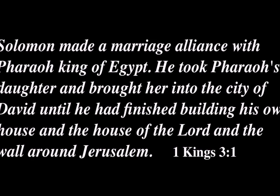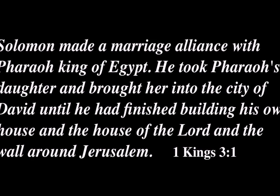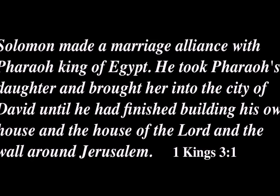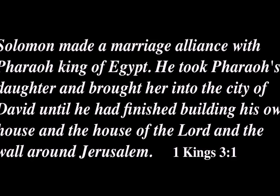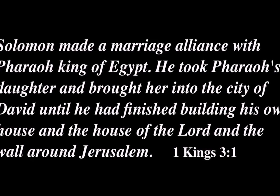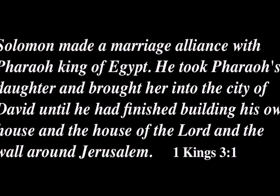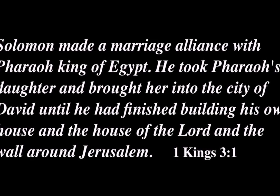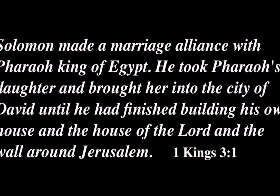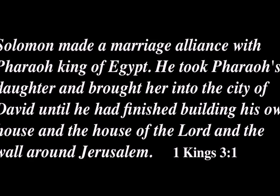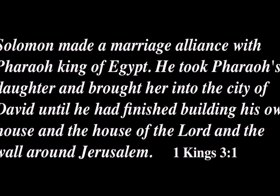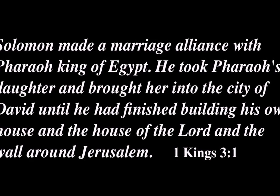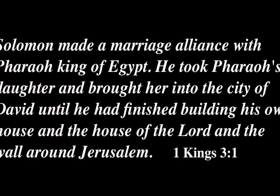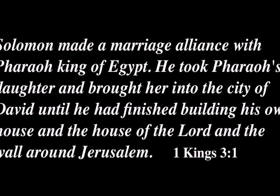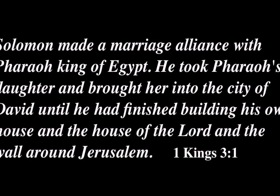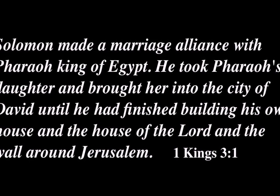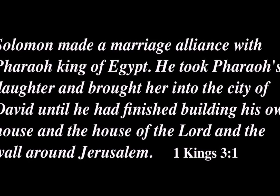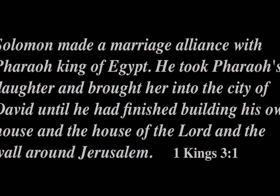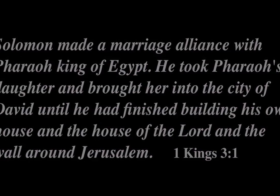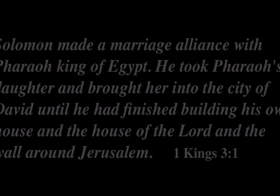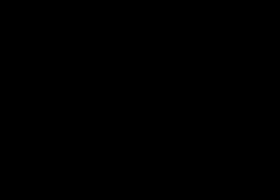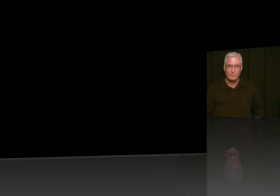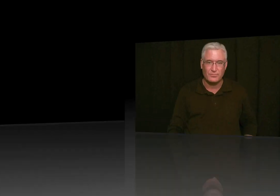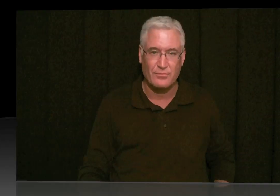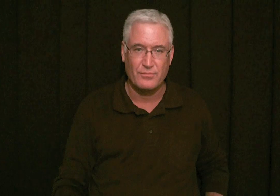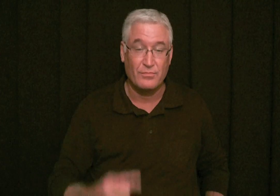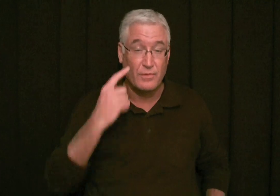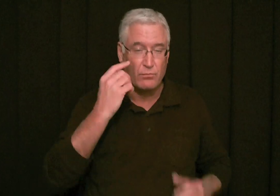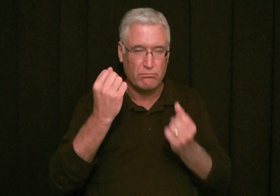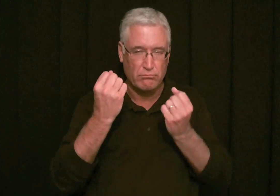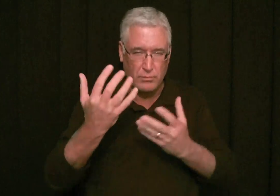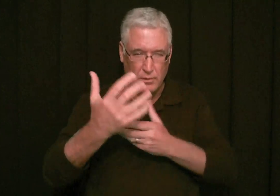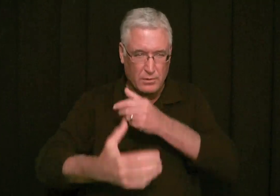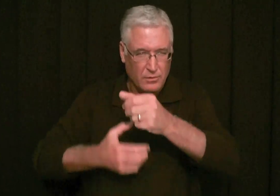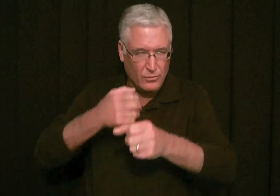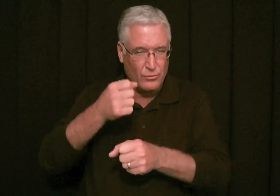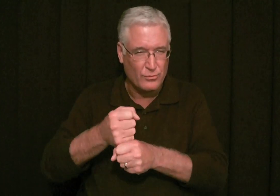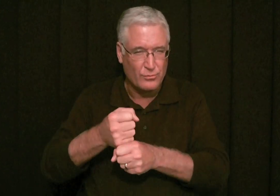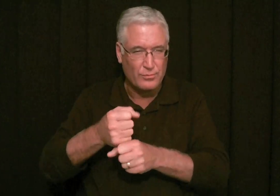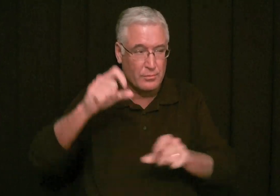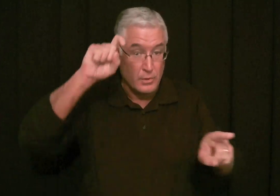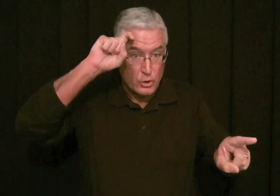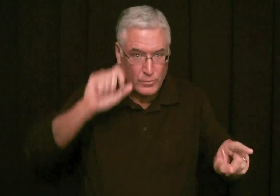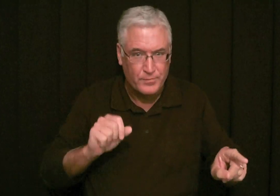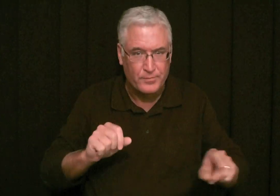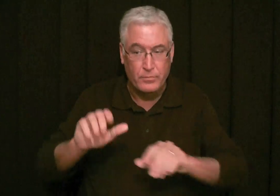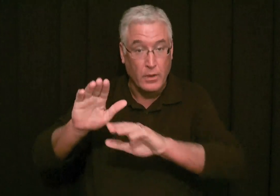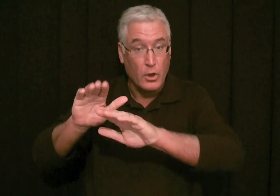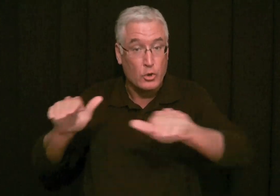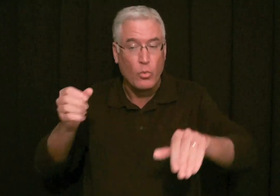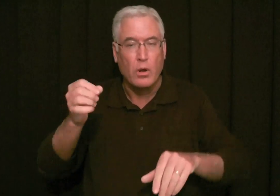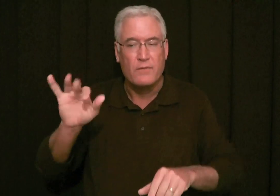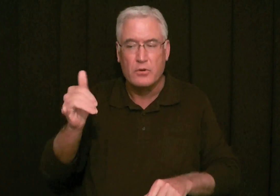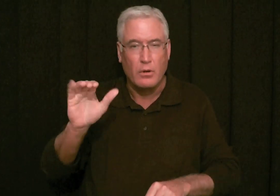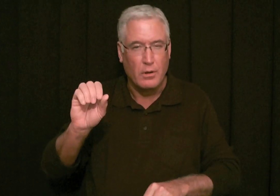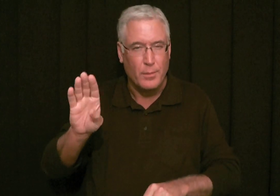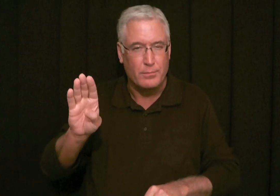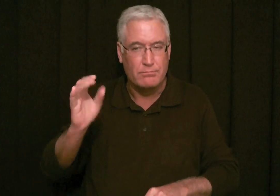own house and the house of the Lord and the wall around Jerusalem. For many years, the Egyptians and the children of